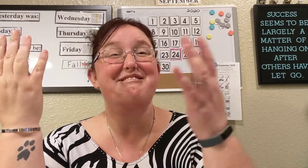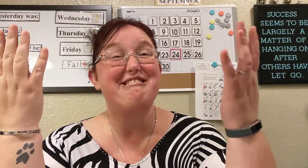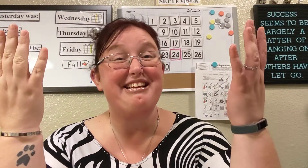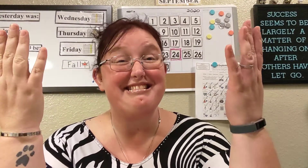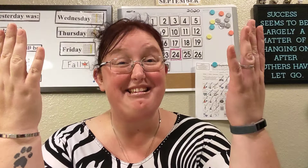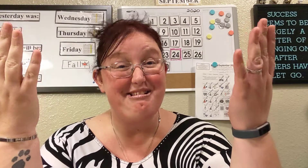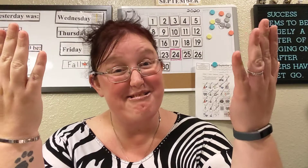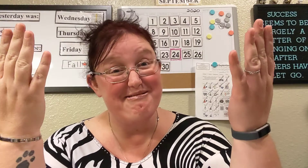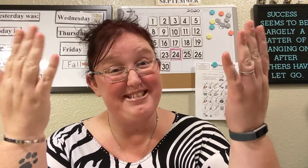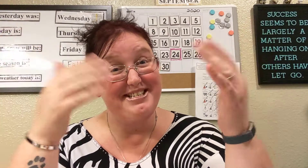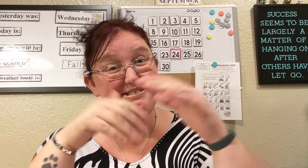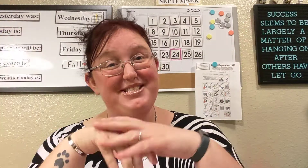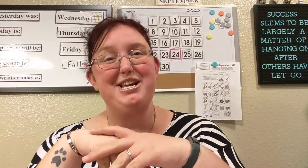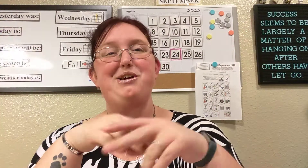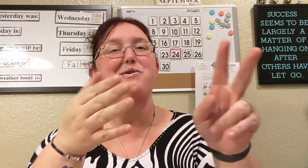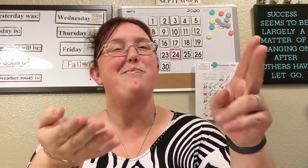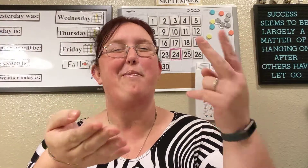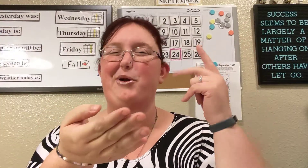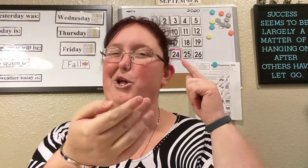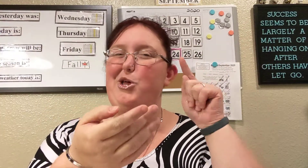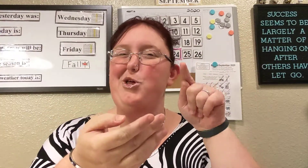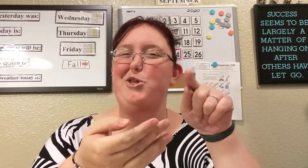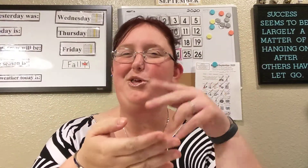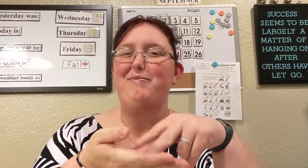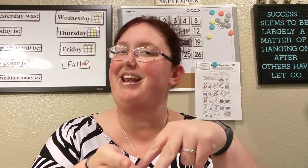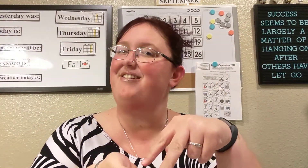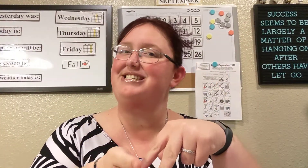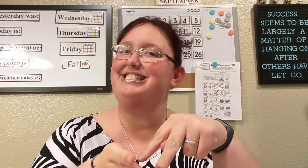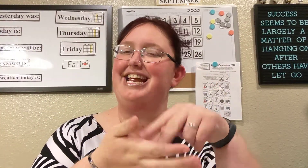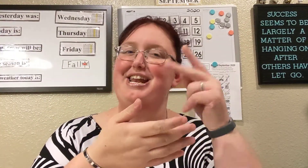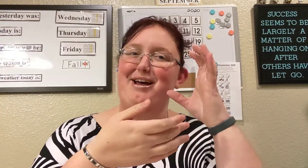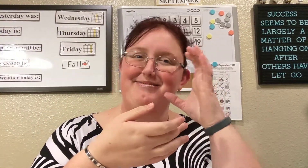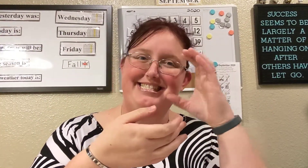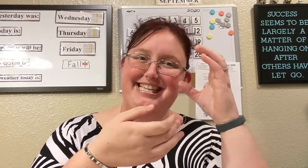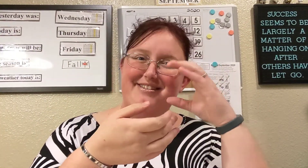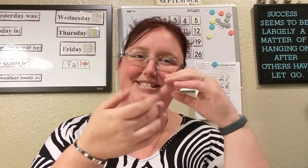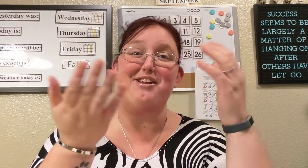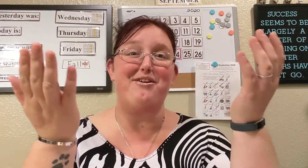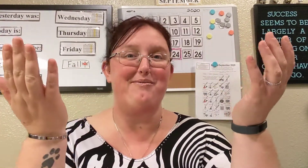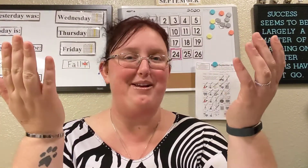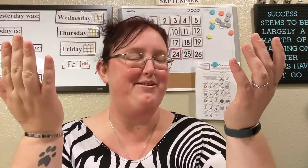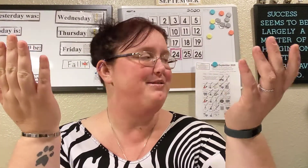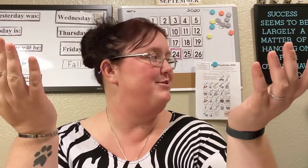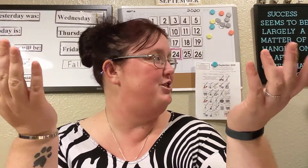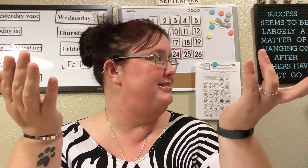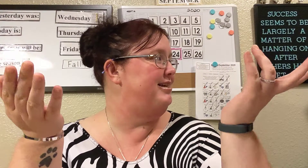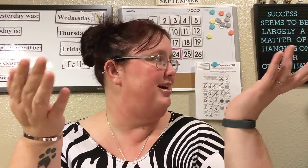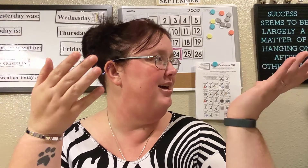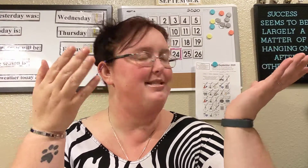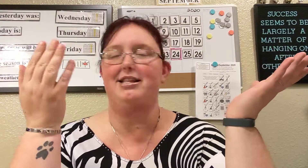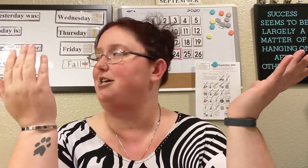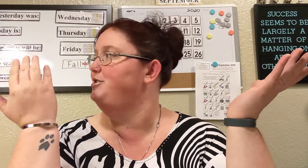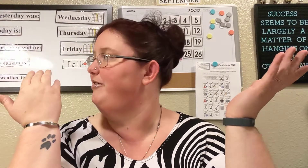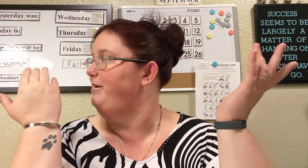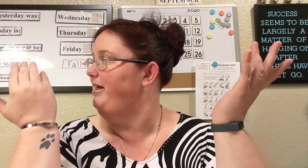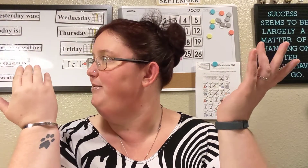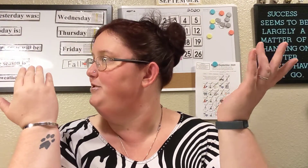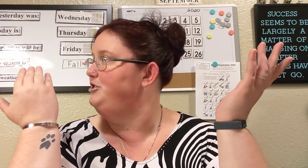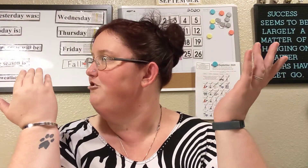you can look outside your windows remember you might have to stand up to see outside your windows miss Jessica has a lecture of being able to